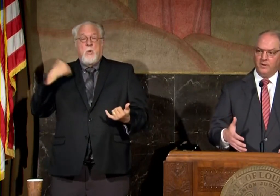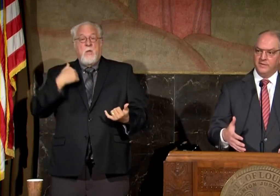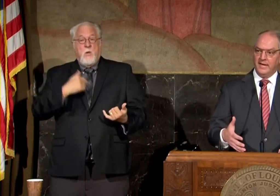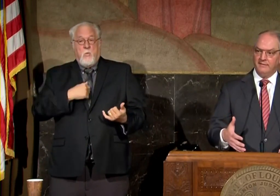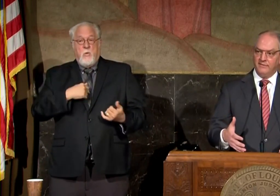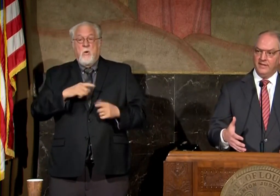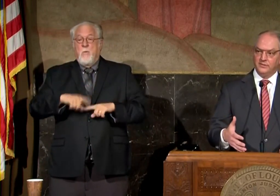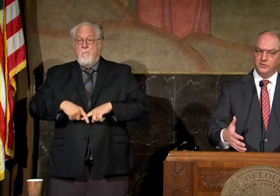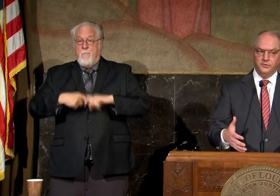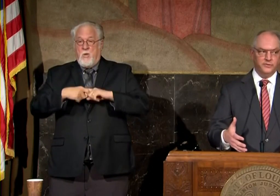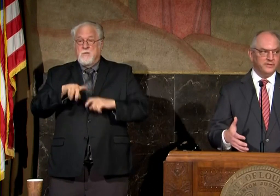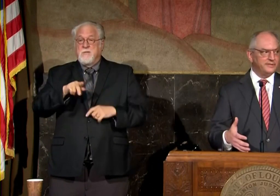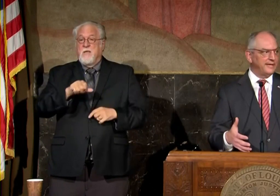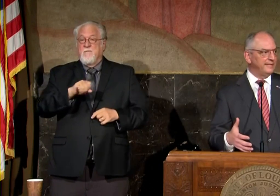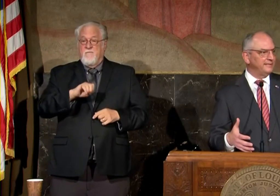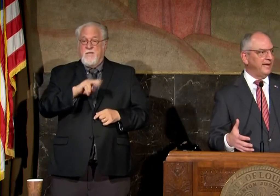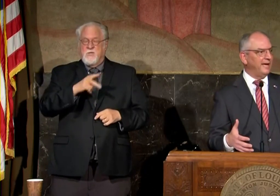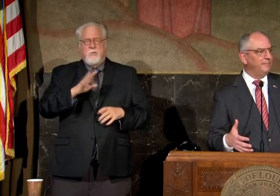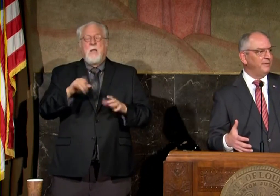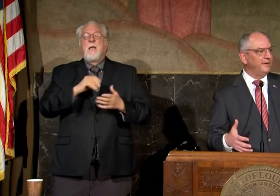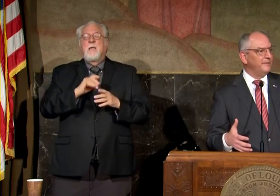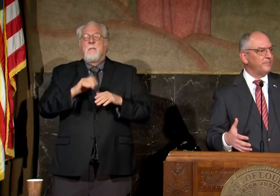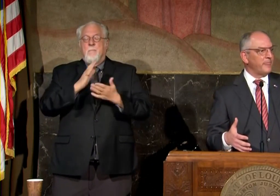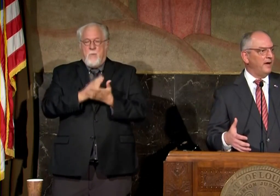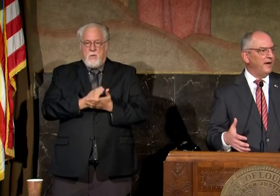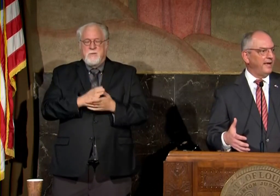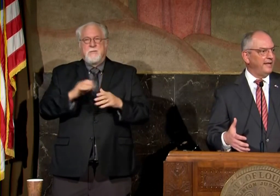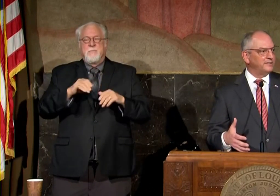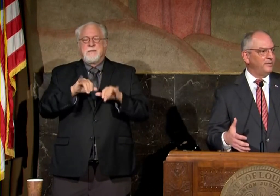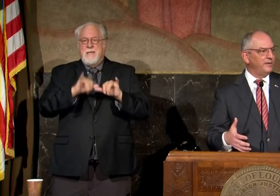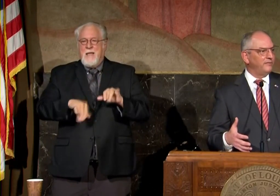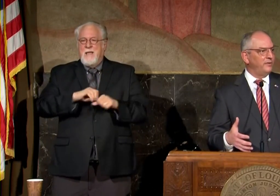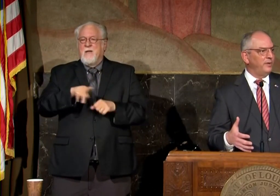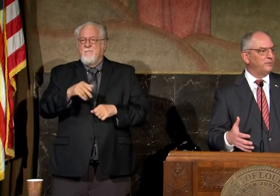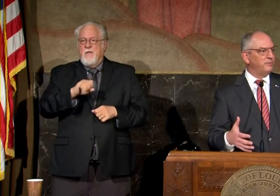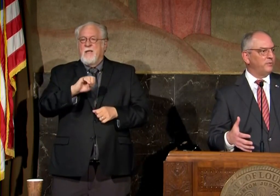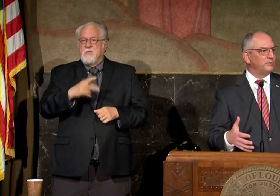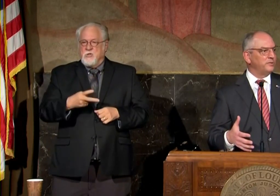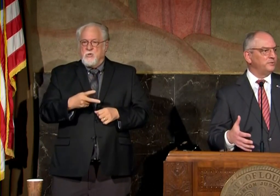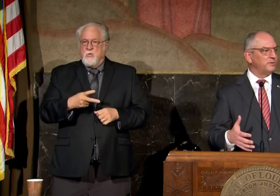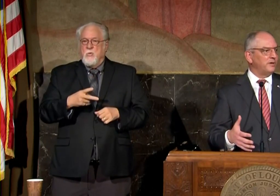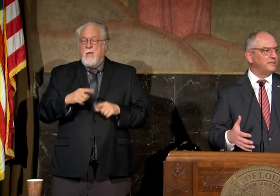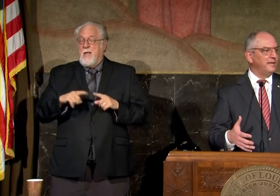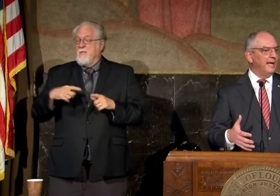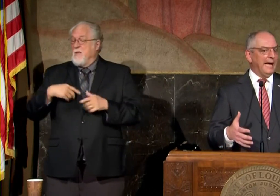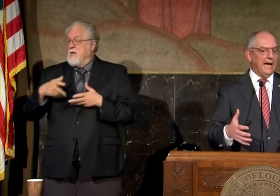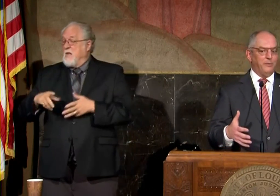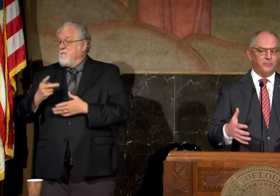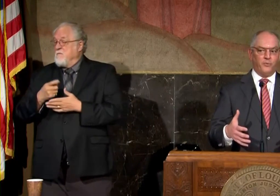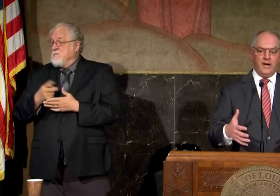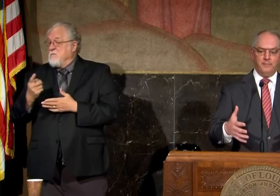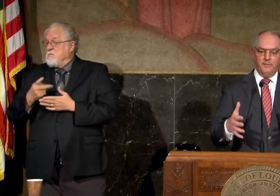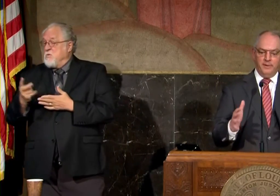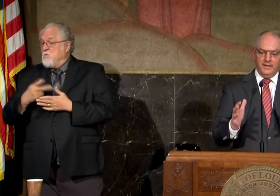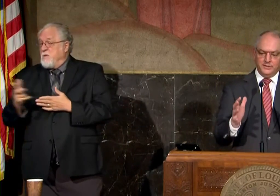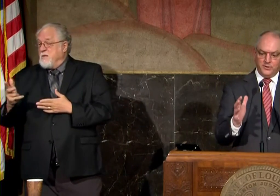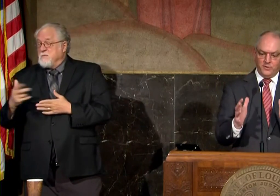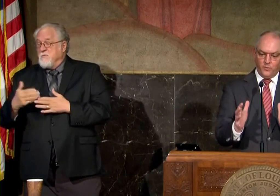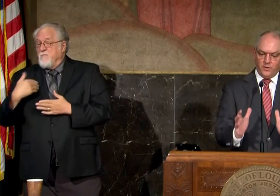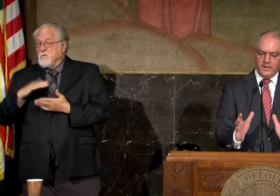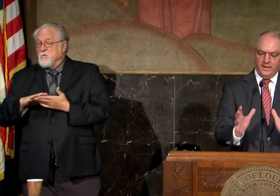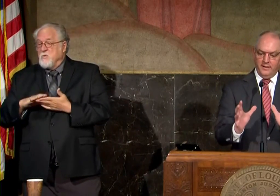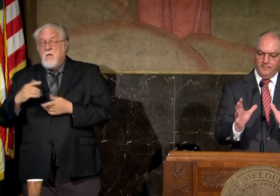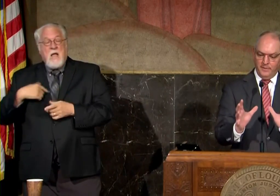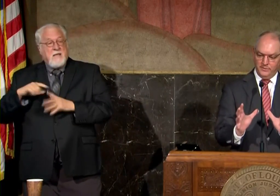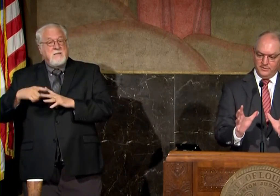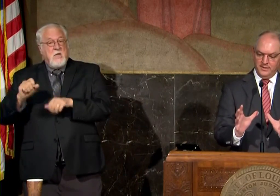pausing in phase two for the second time and it's only a few weeks before school starts i would probably start